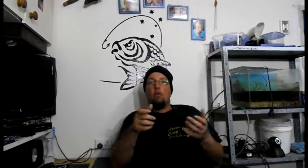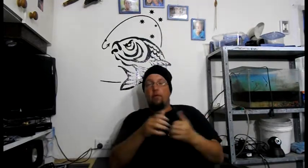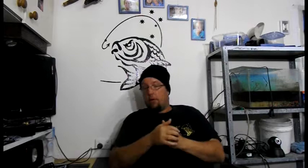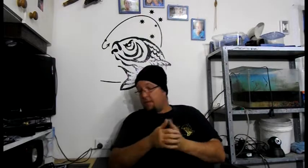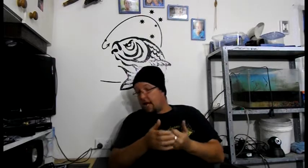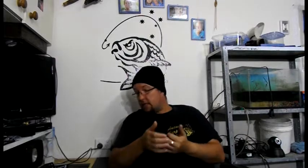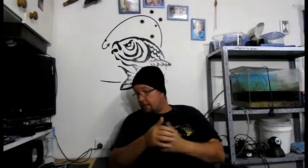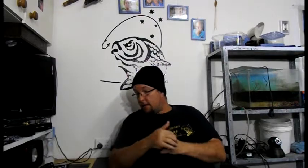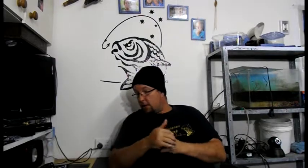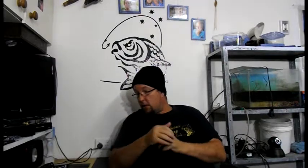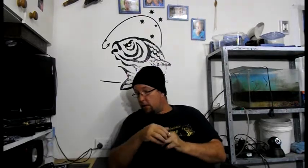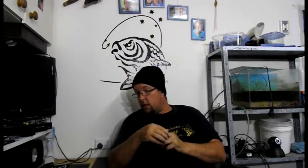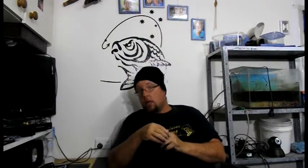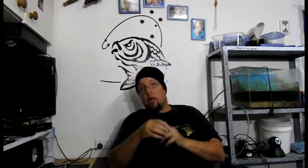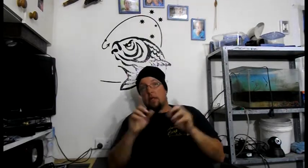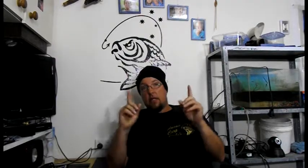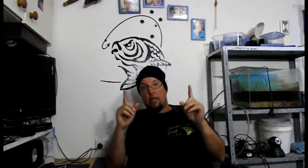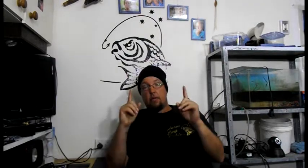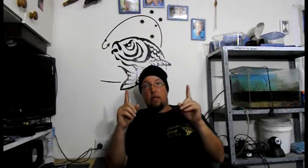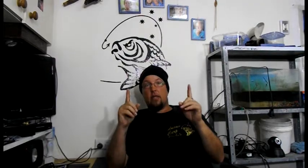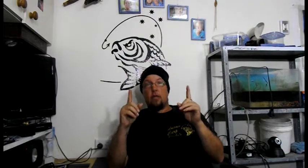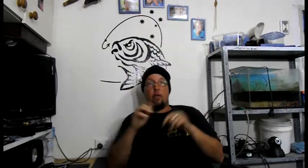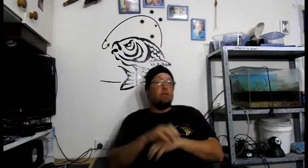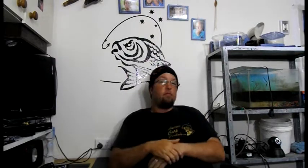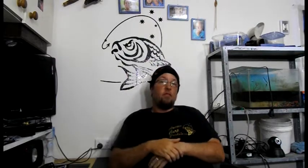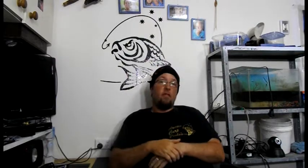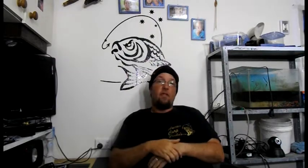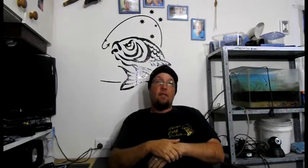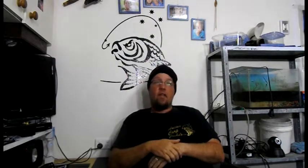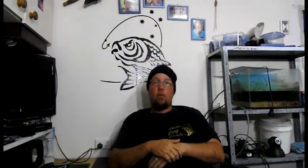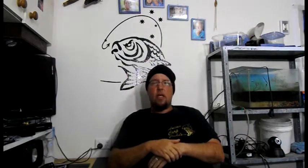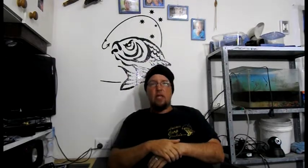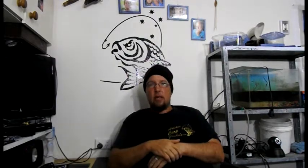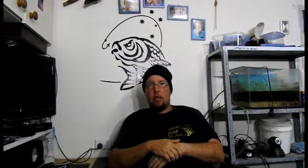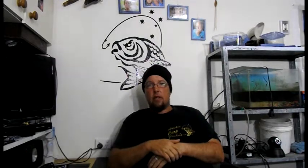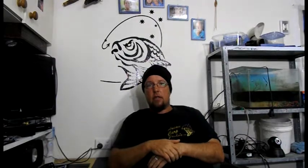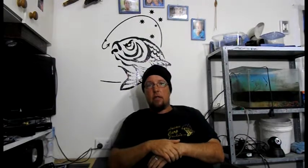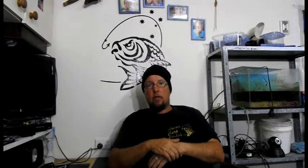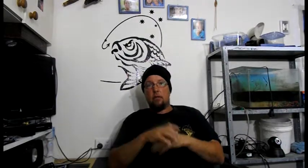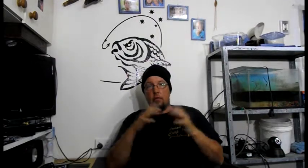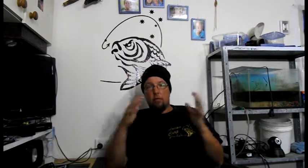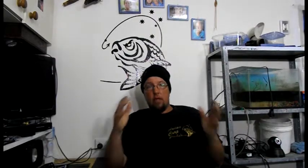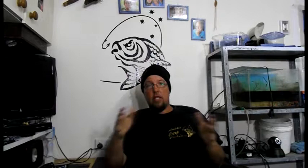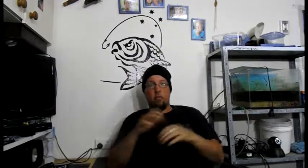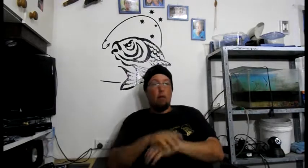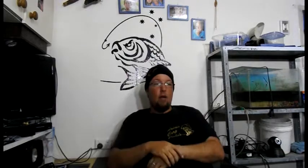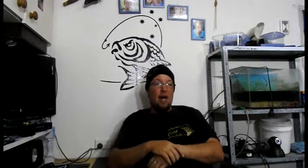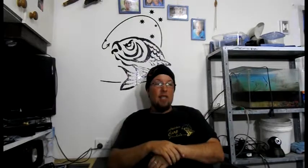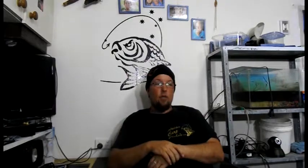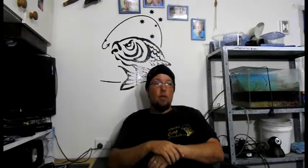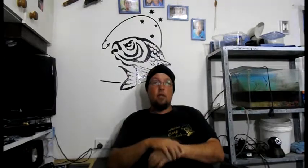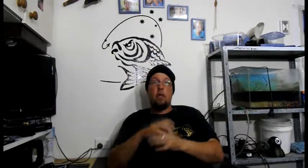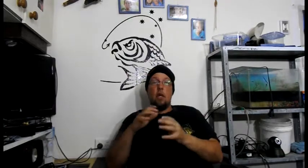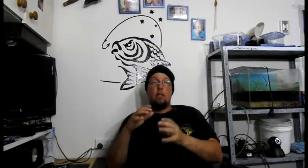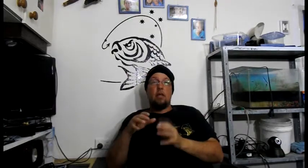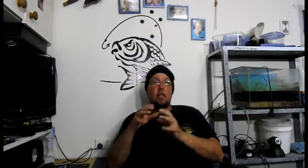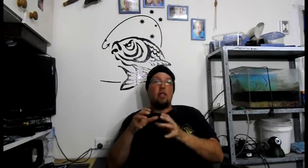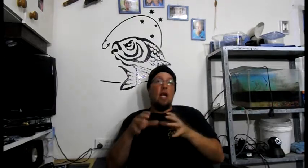For bass and Murray Cod. They need to release some that are. Sort of 15, 20 centimeters. Release more of the larger ones. Because those larger